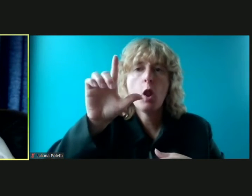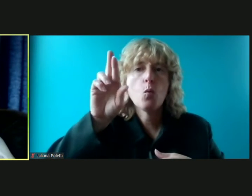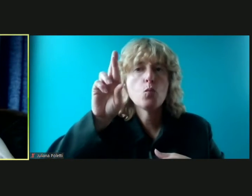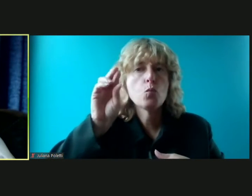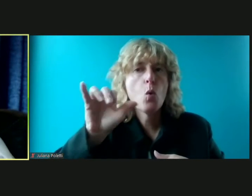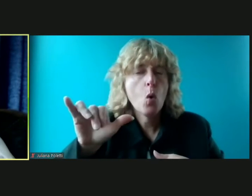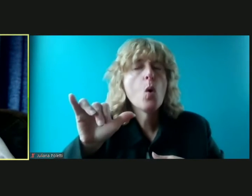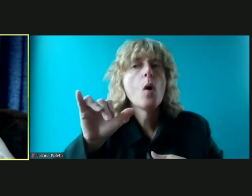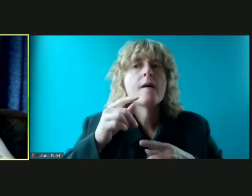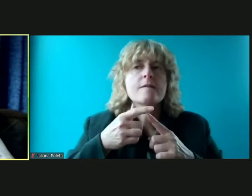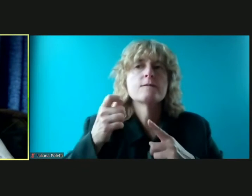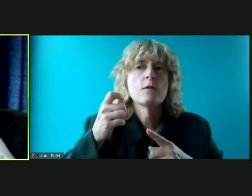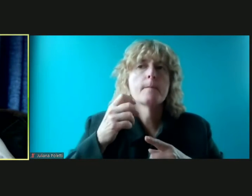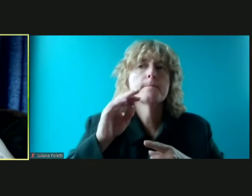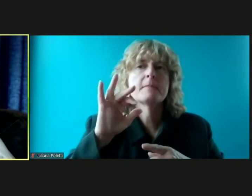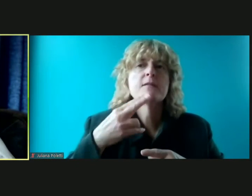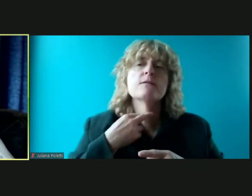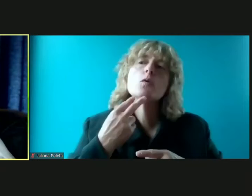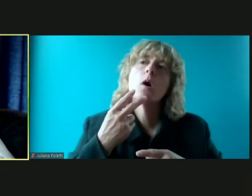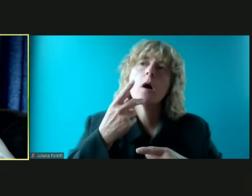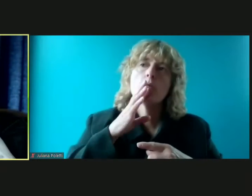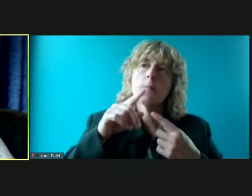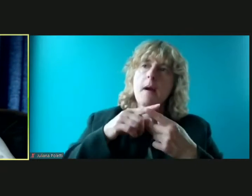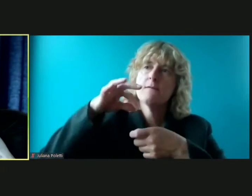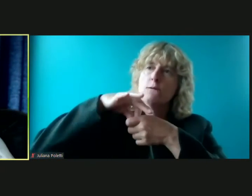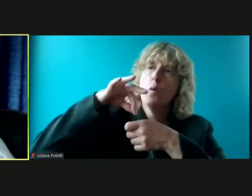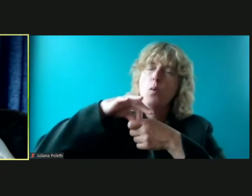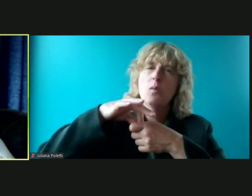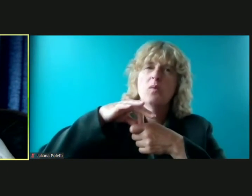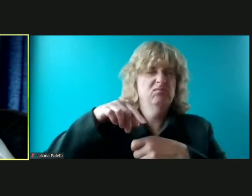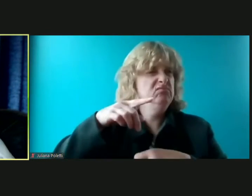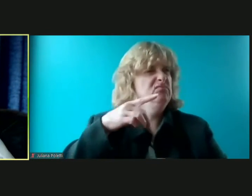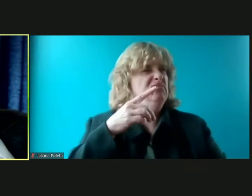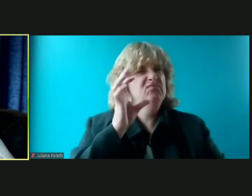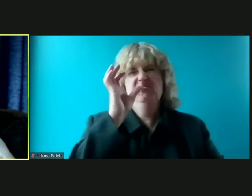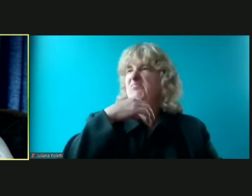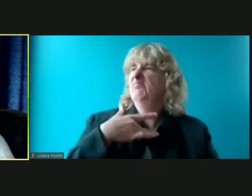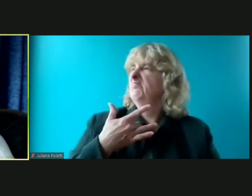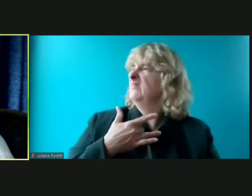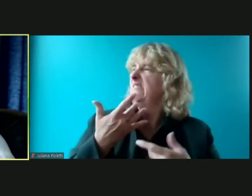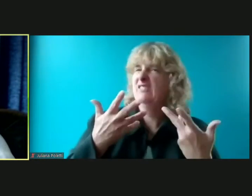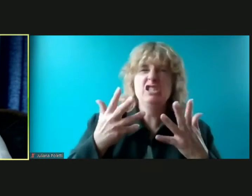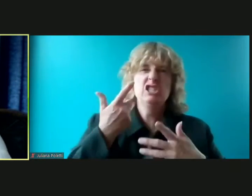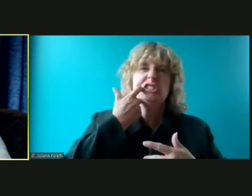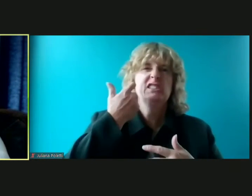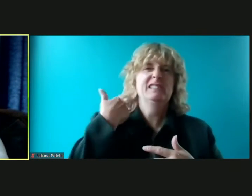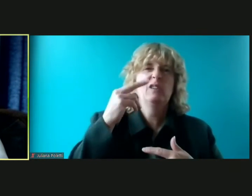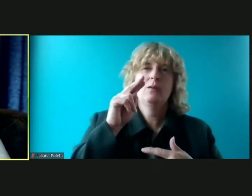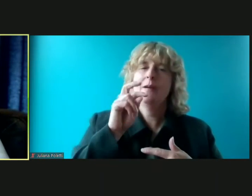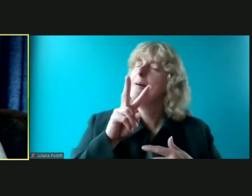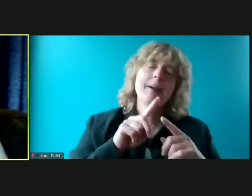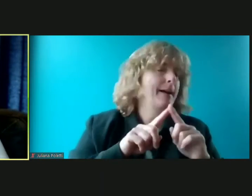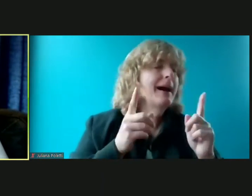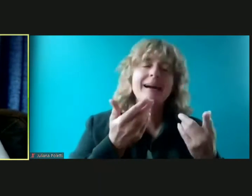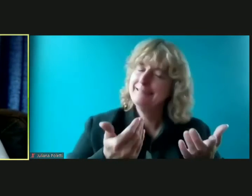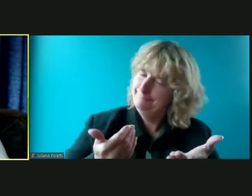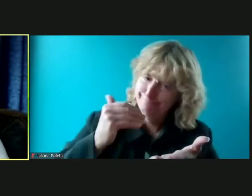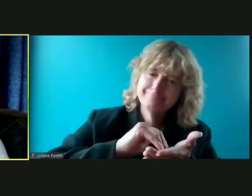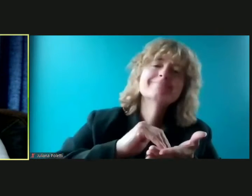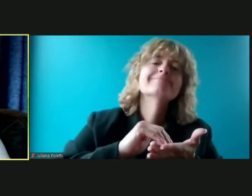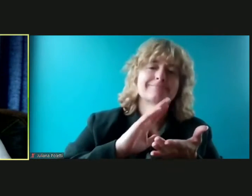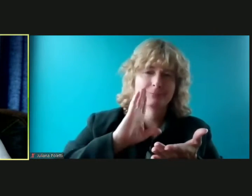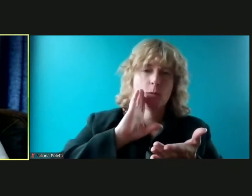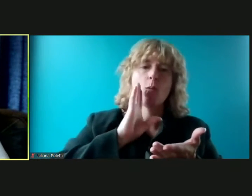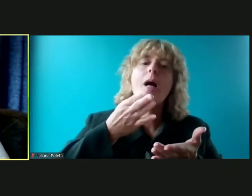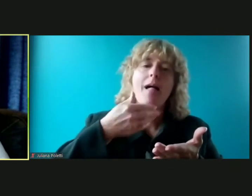which feels strange since it feels like we just did that in november but we're back at it back to back to the our